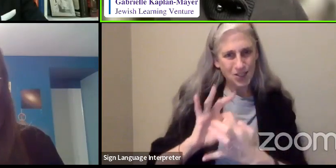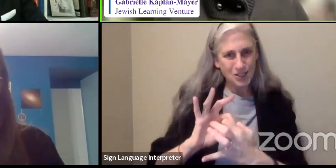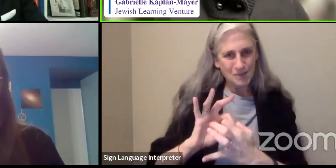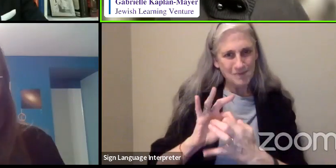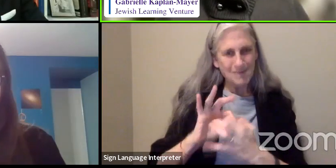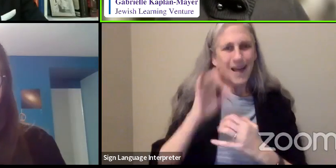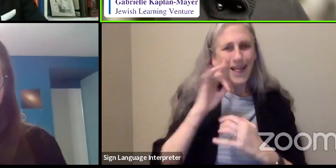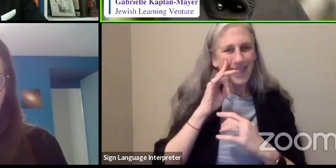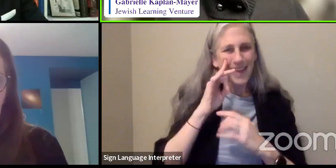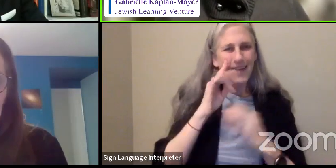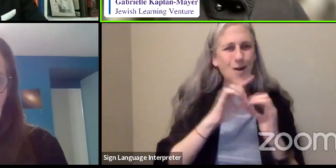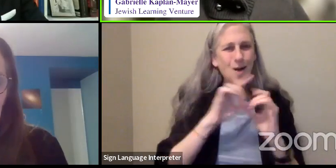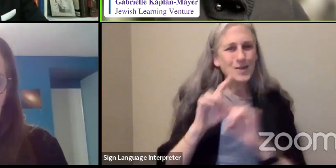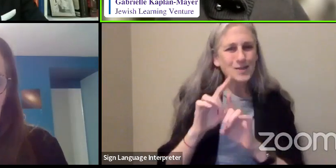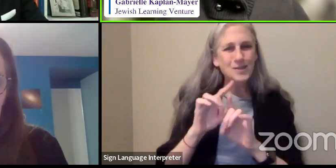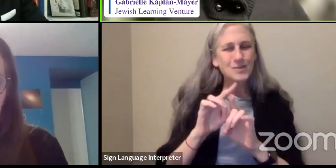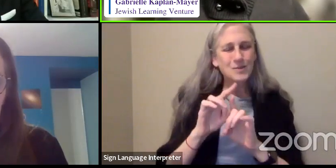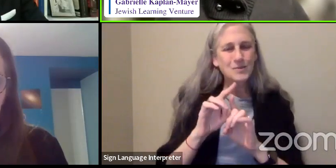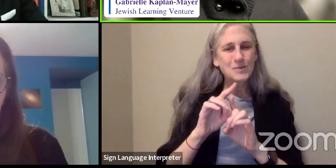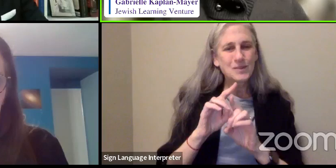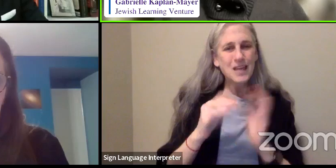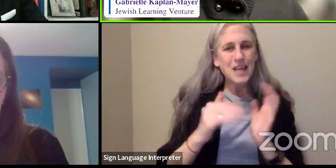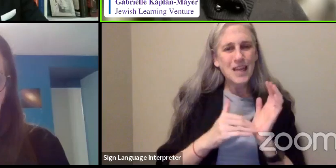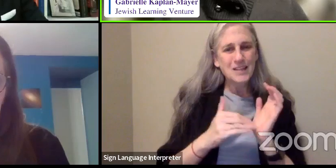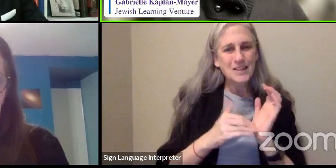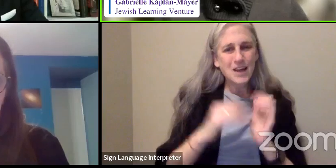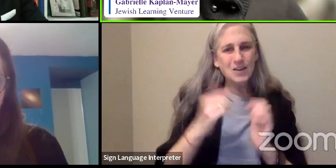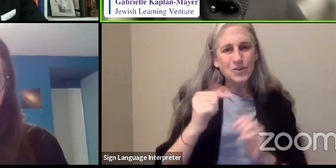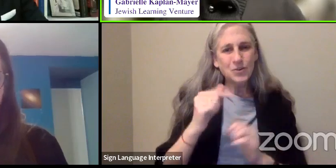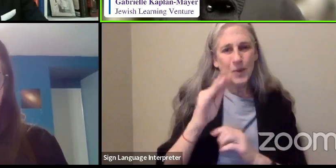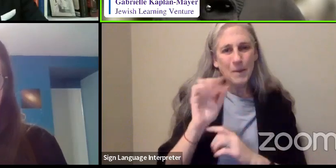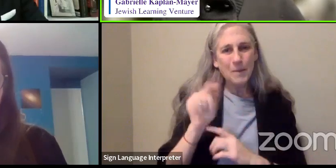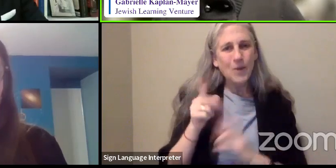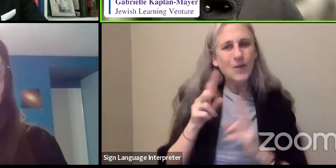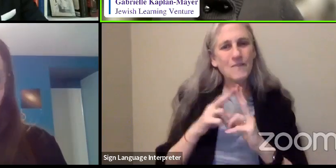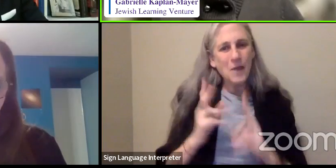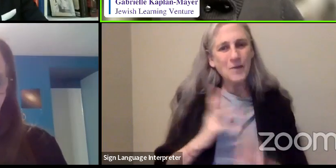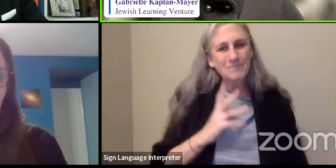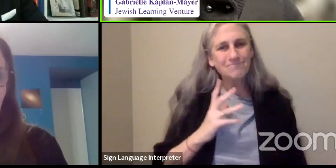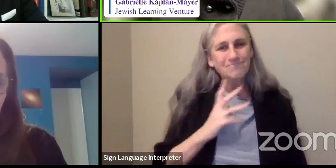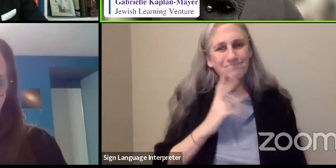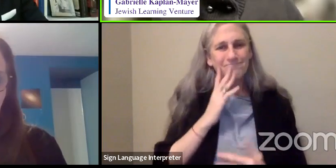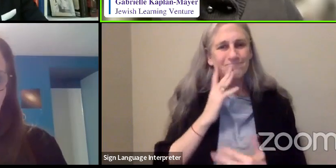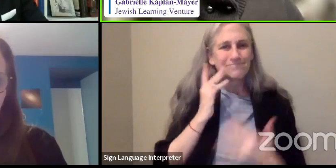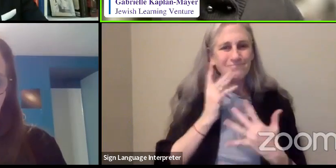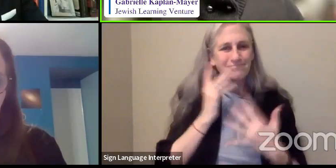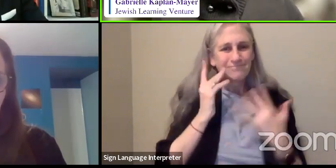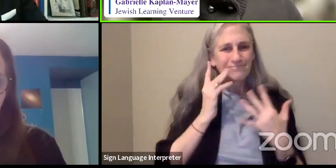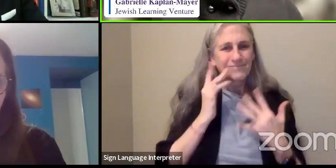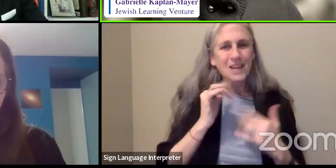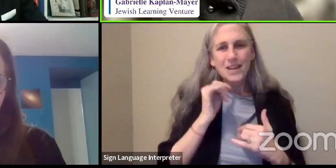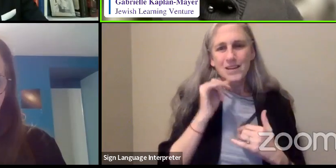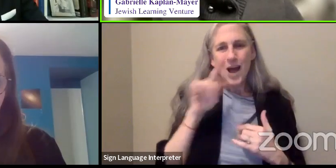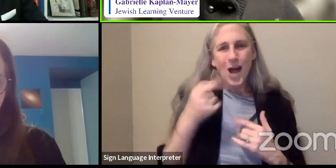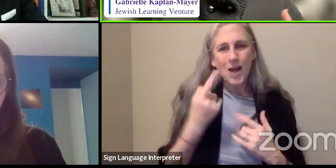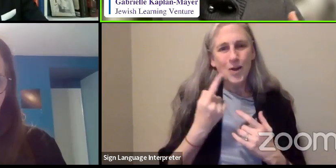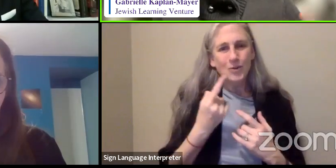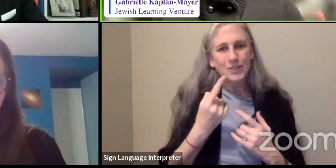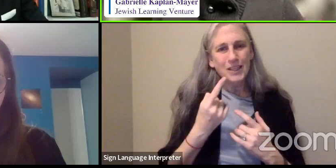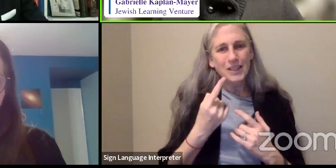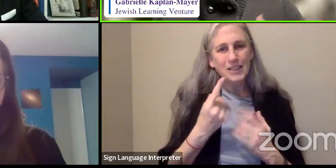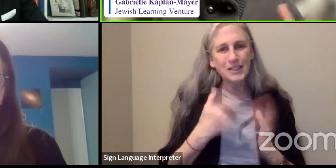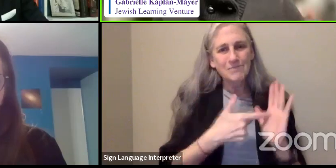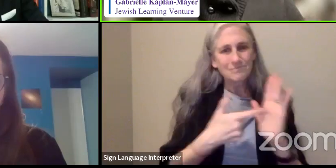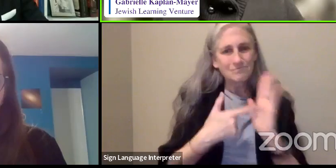also, Dr. Greenberg, you're, you're very gracious in not only illuminating your story, but